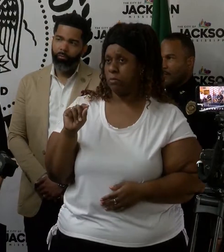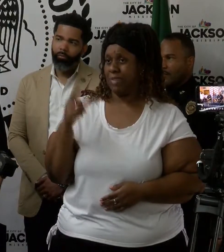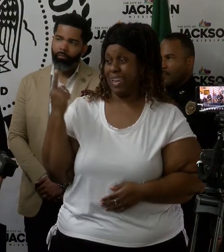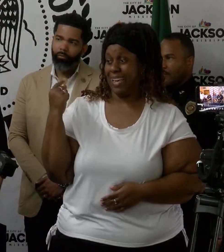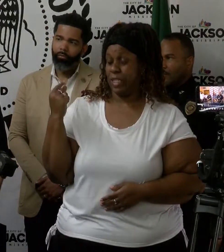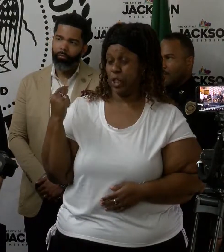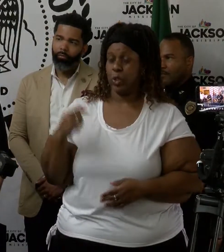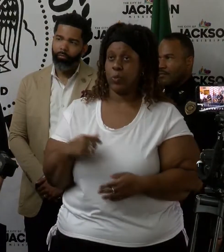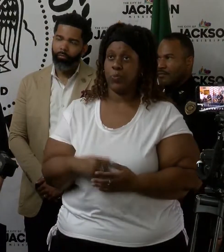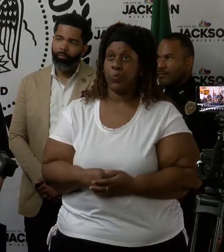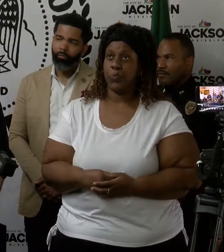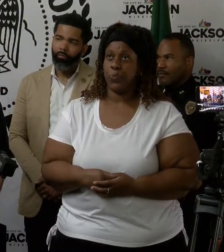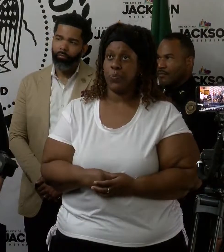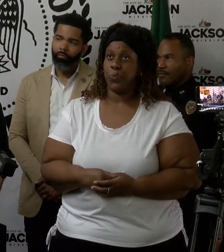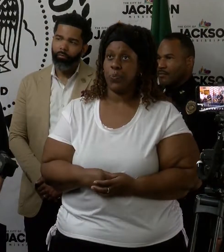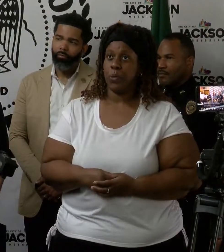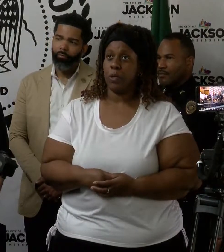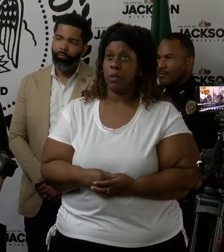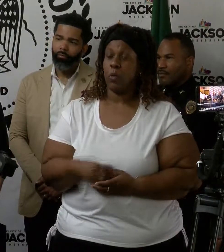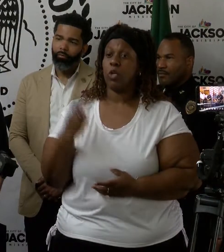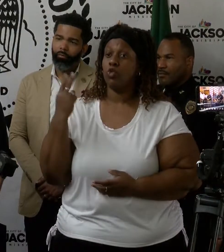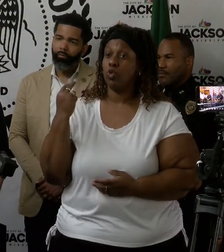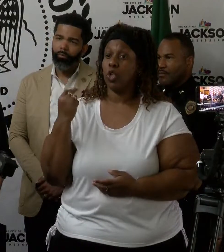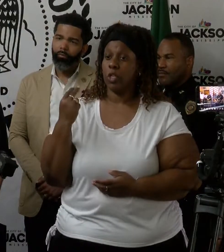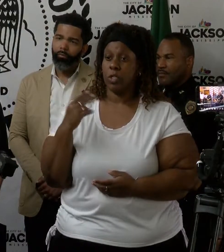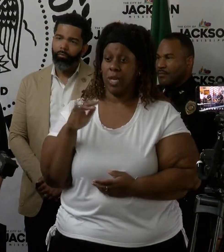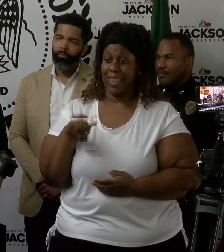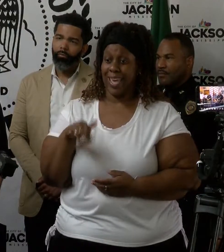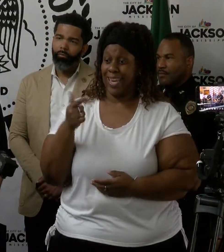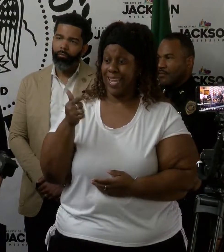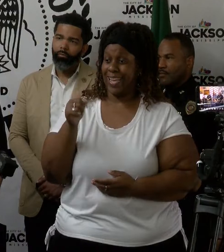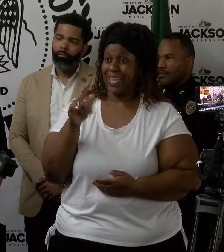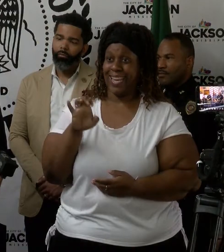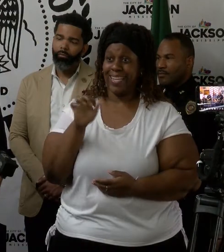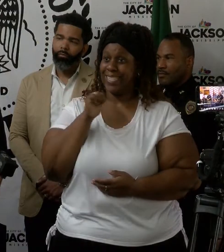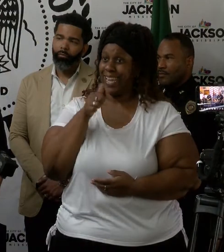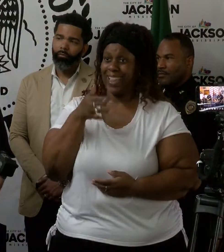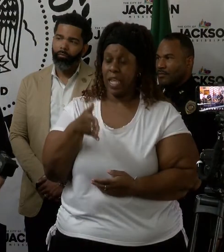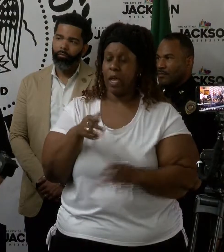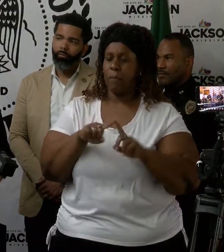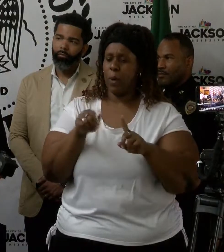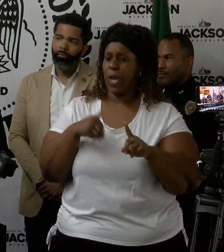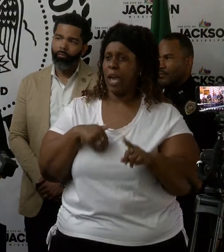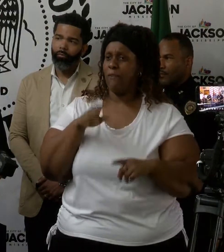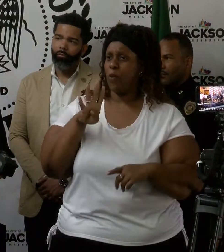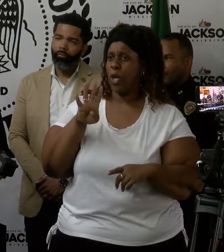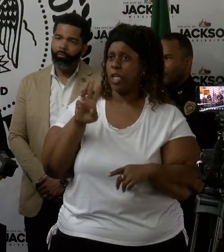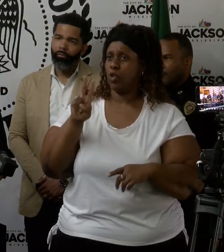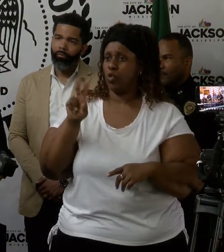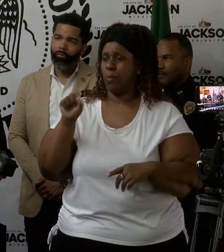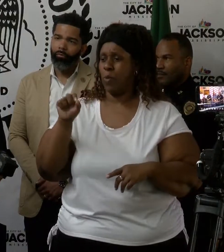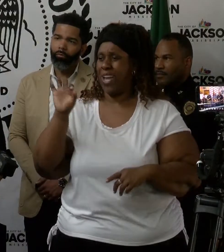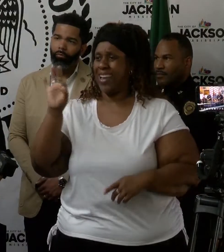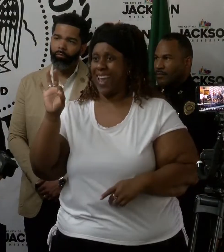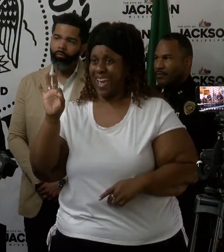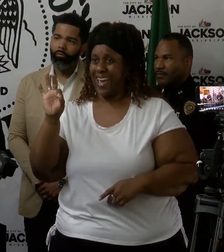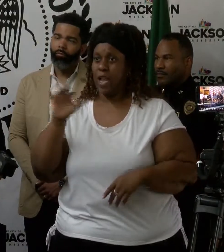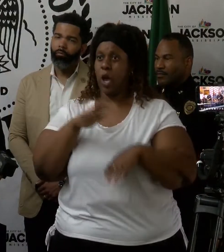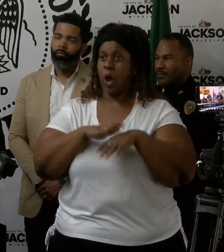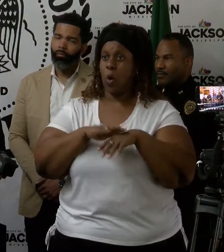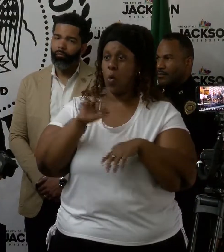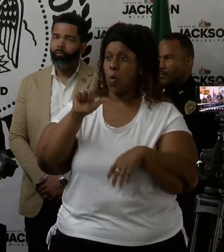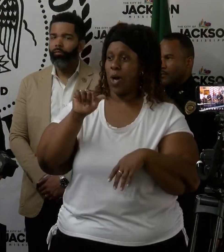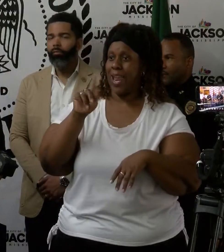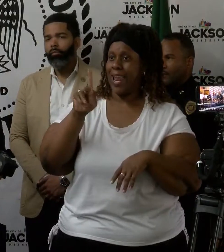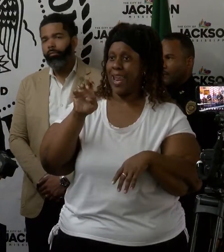gauge at Highway 80 was not there, but they had a 40 point, they get 42.9 feet on the Lakeland gauge. So